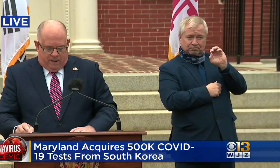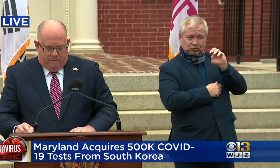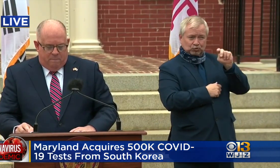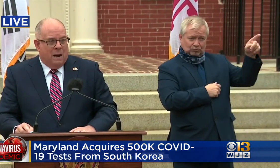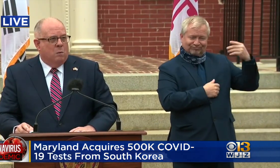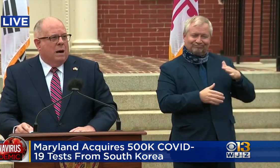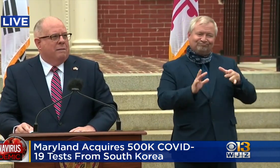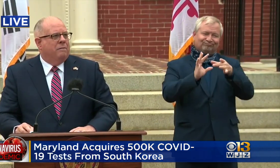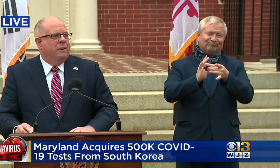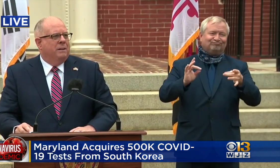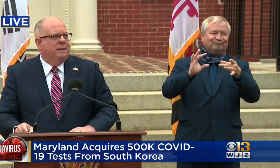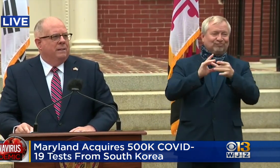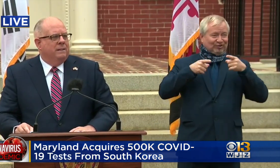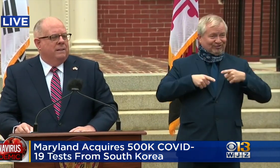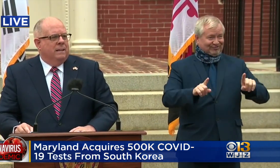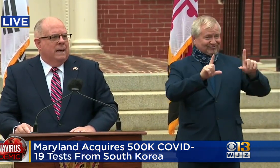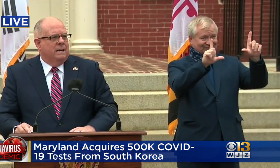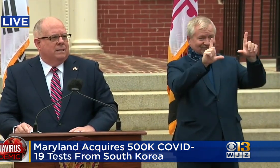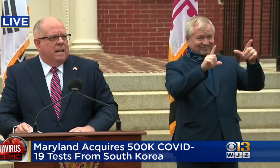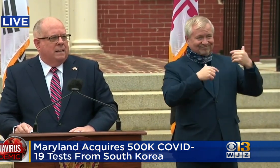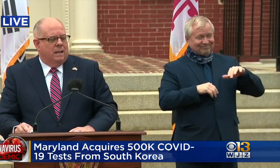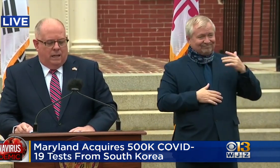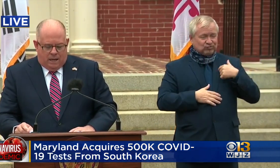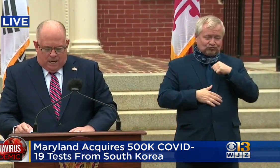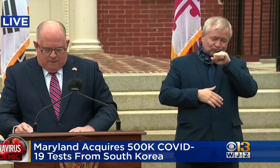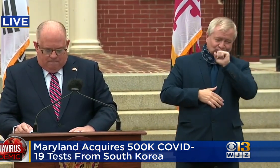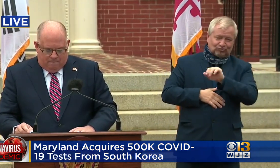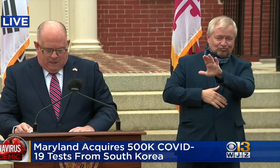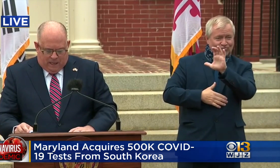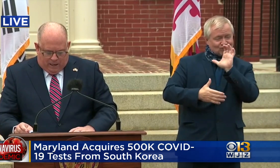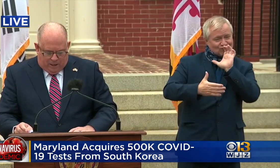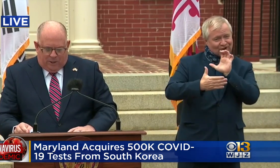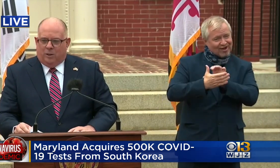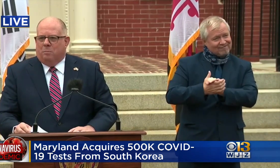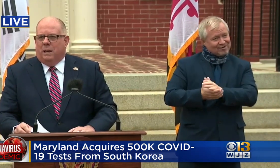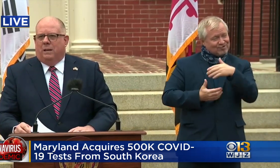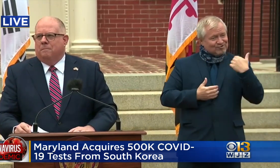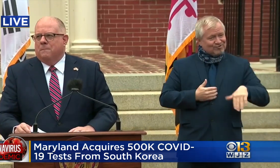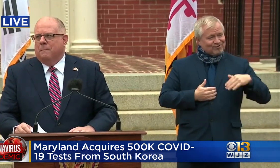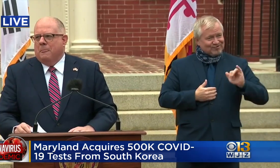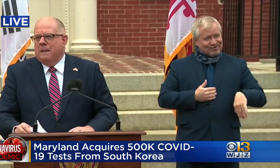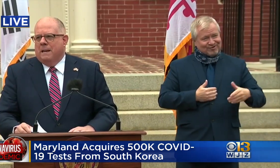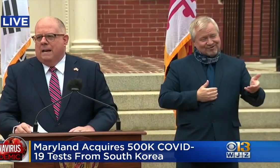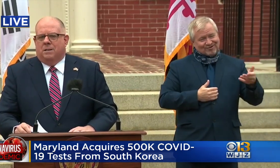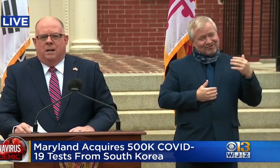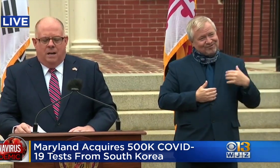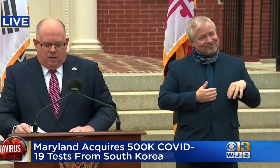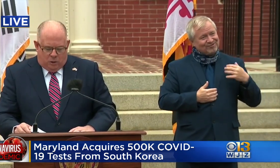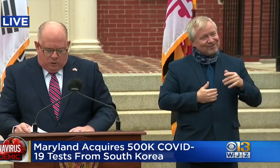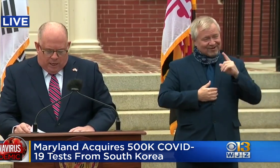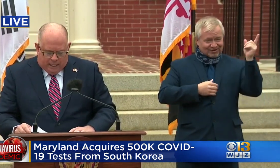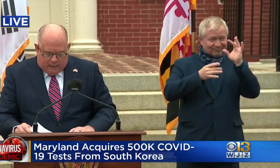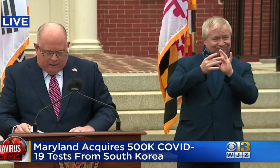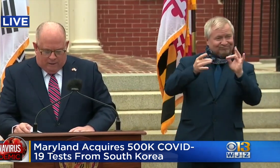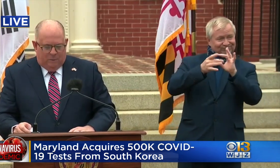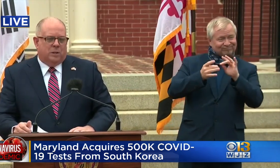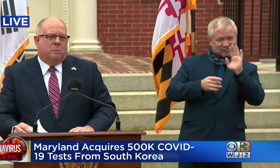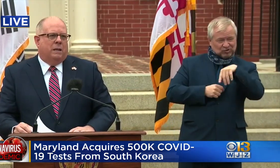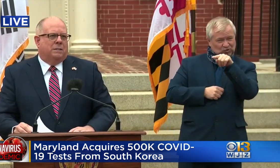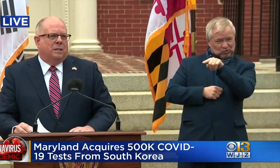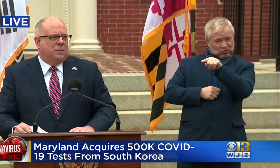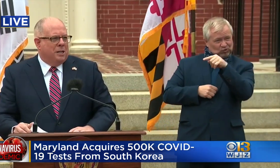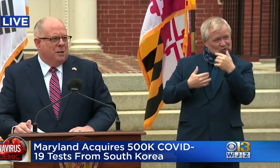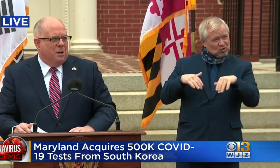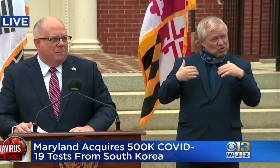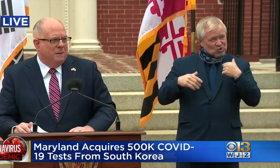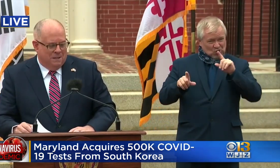of my wife, and he said that he, that they considered me as a Hongguk-sa-ee, which